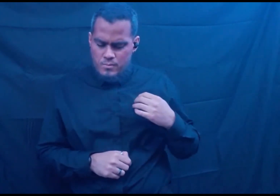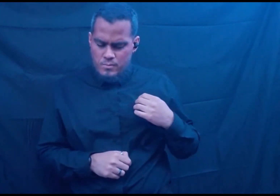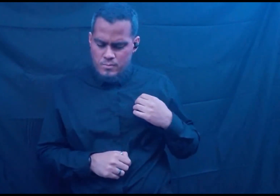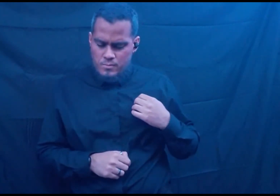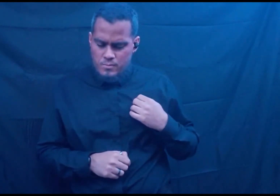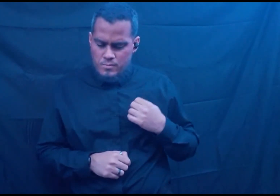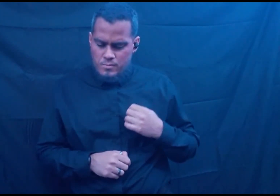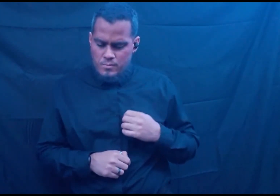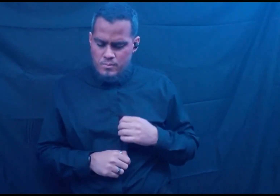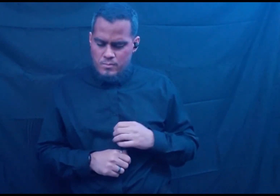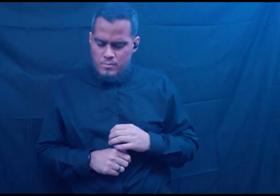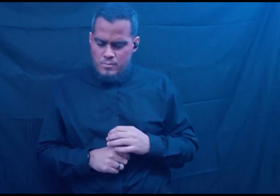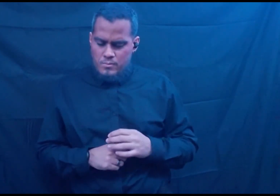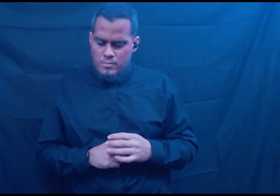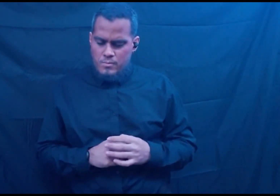'Eso,